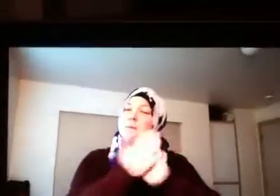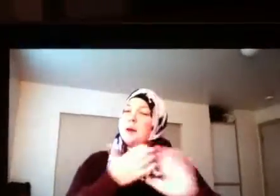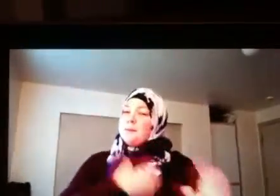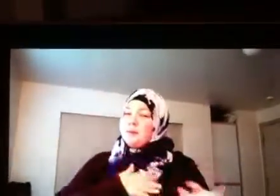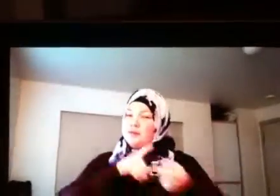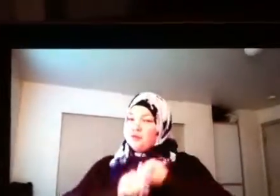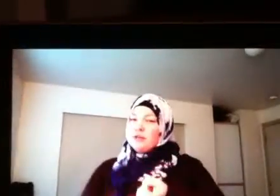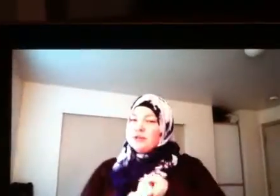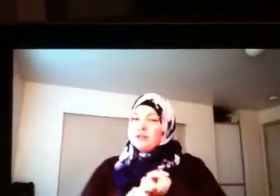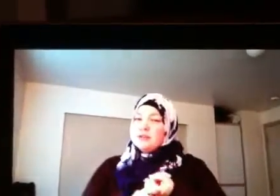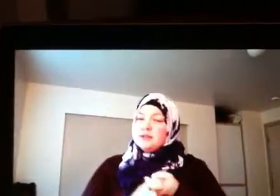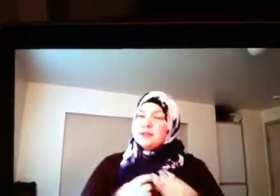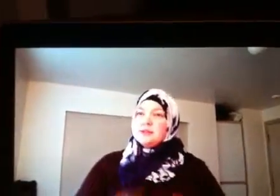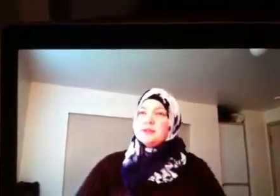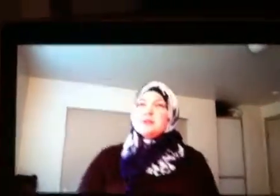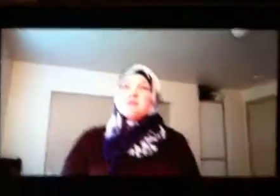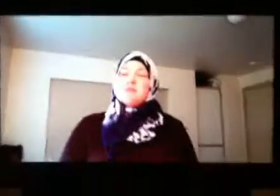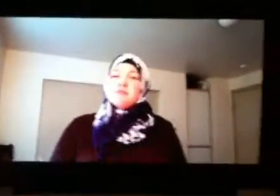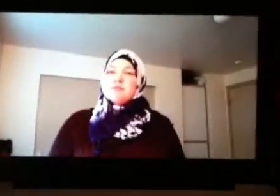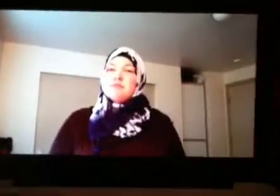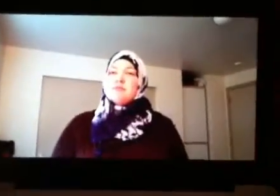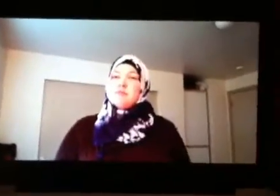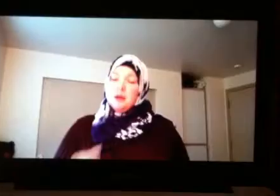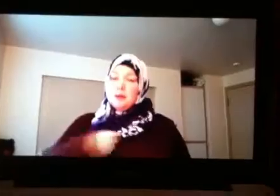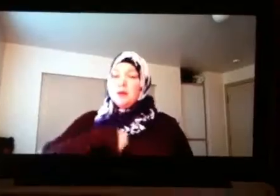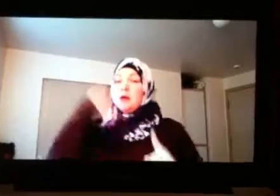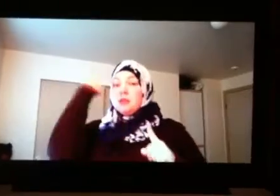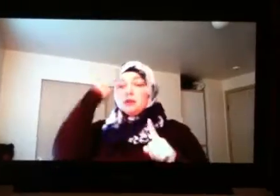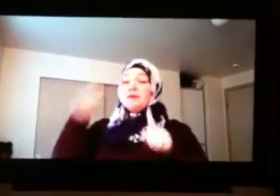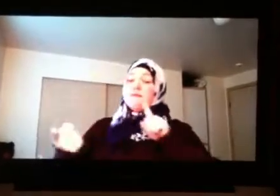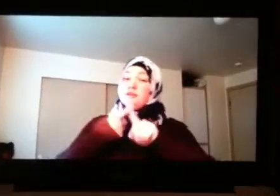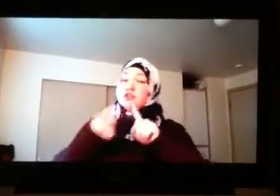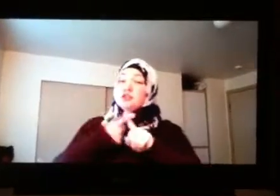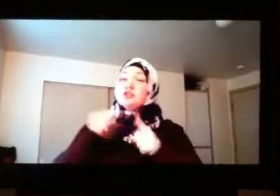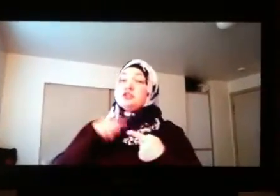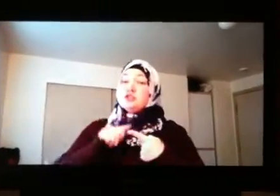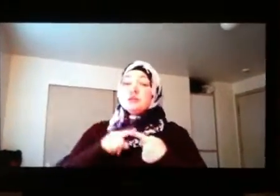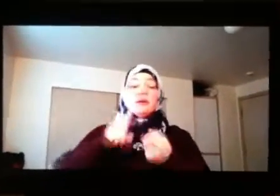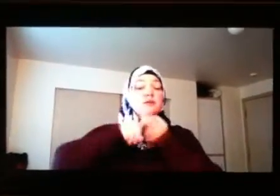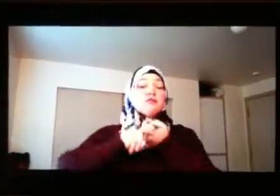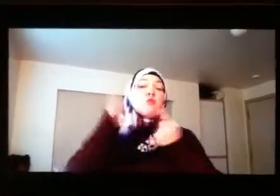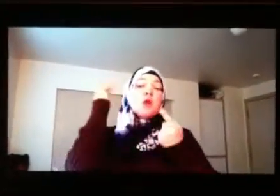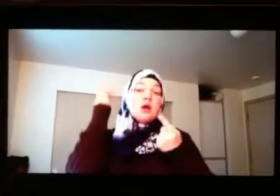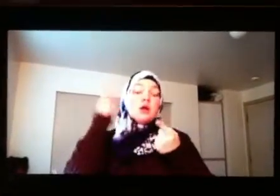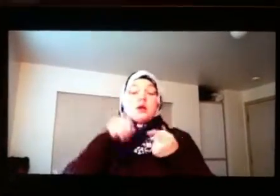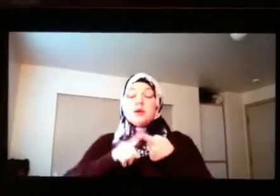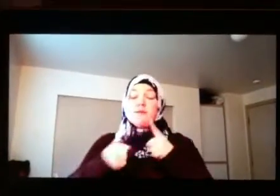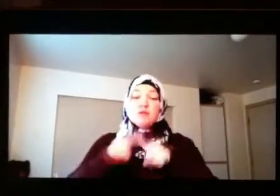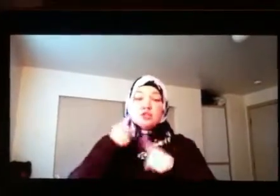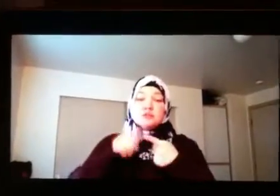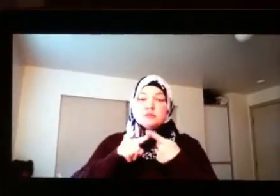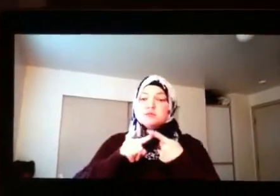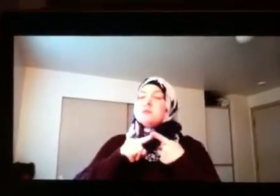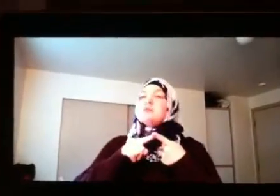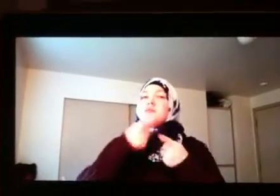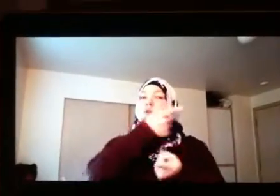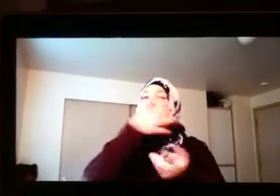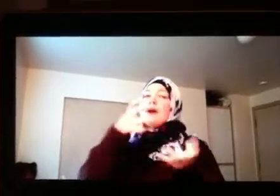I think the first friend is why you're friends.